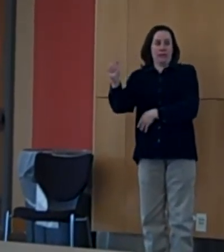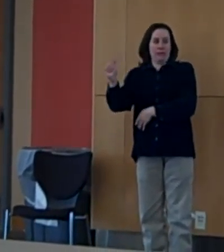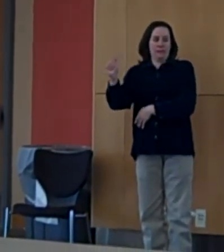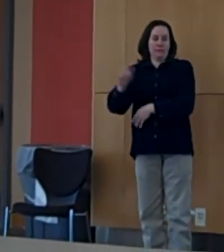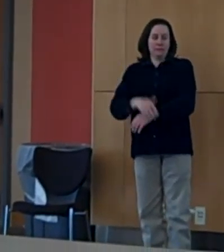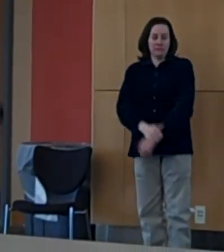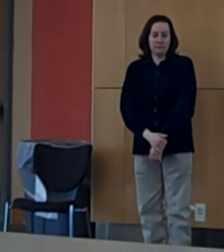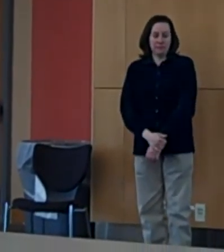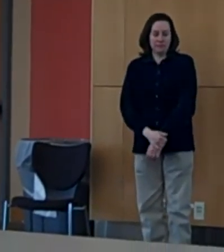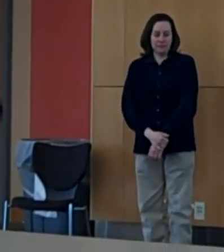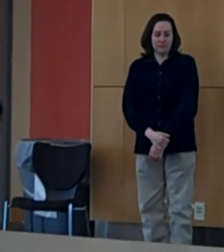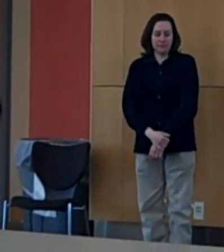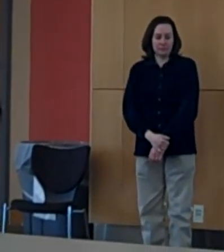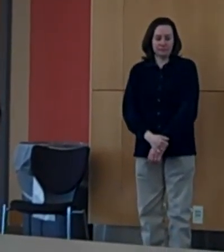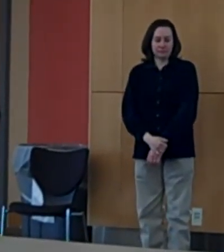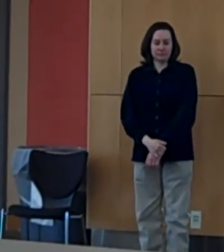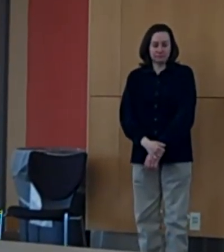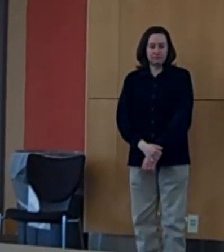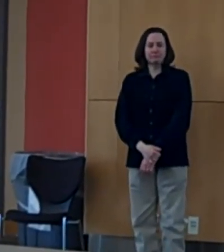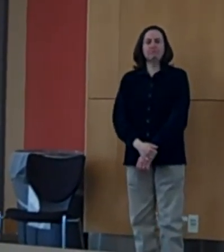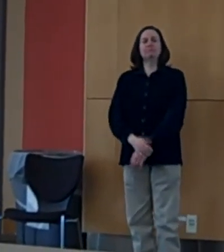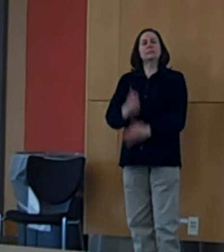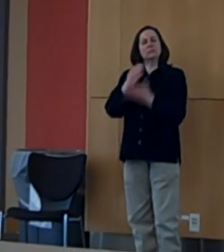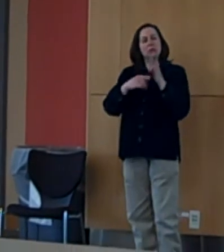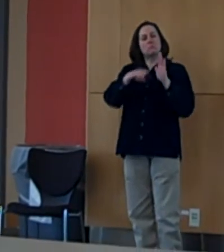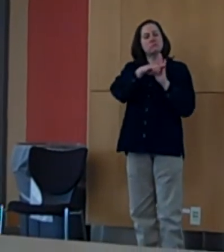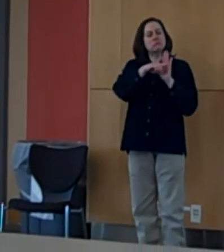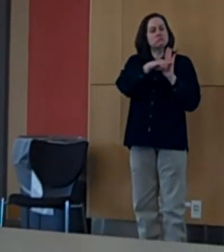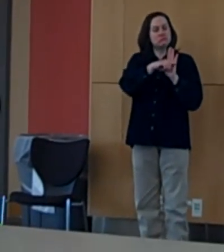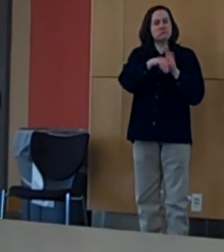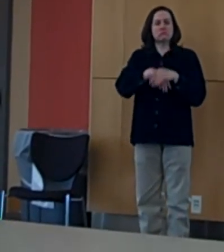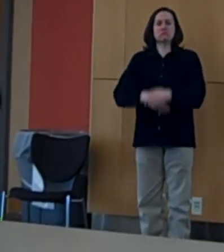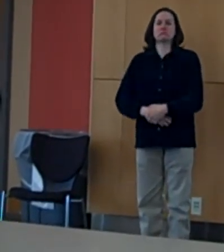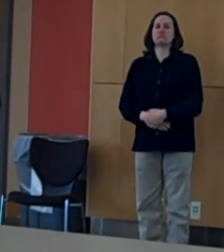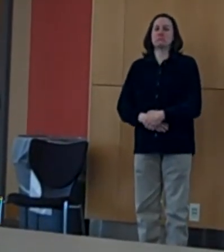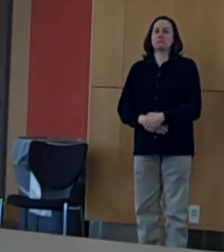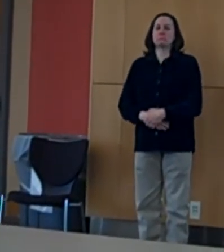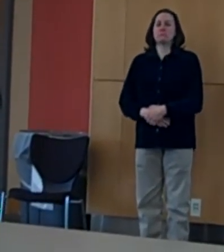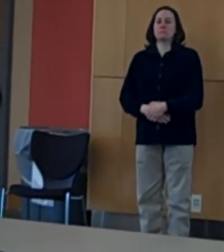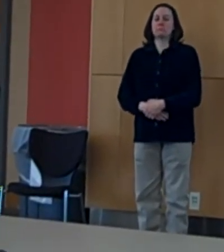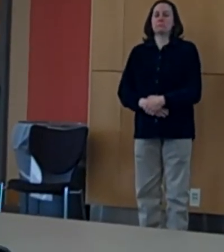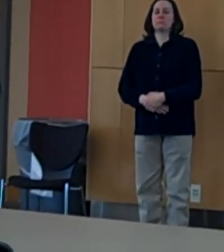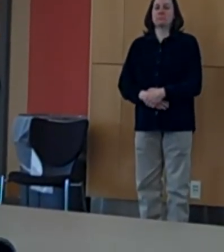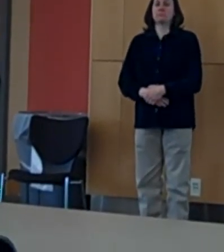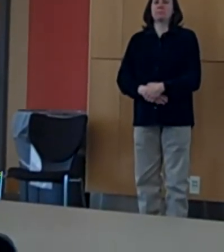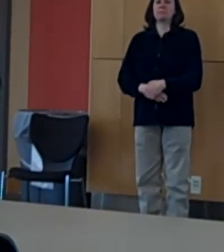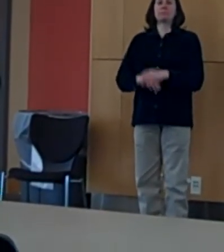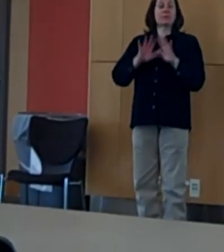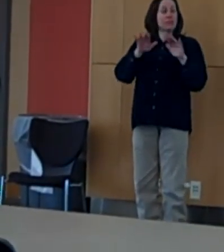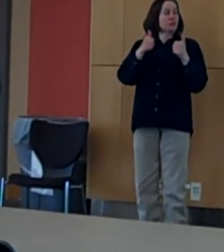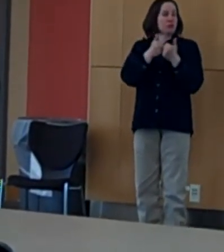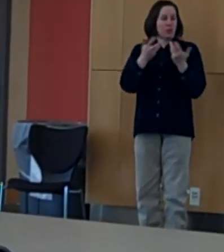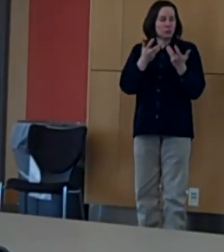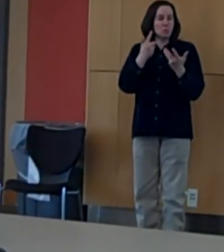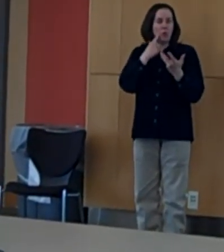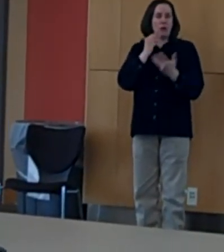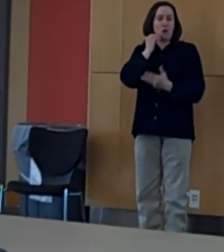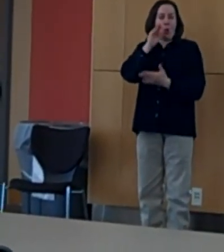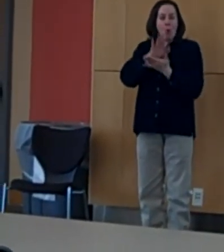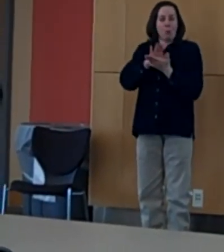To look at the disadvantages, the challenges of homeschooling state regulations include state standards are